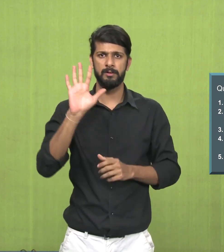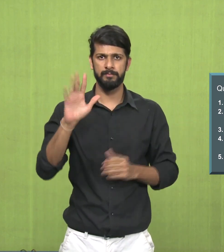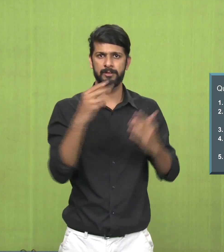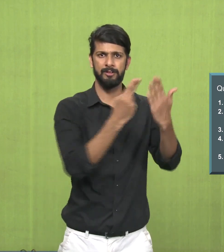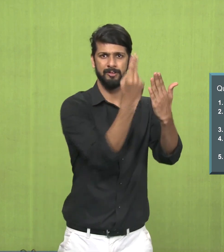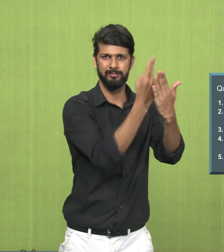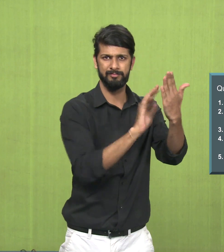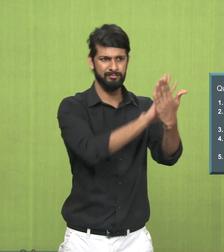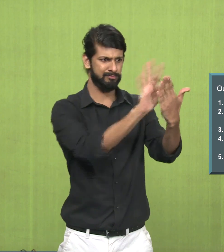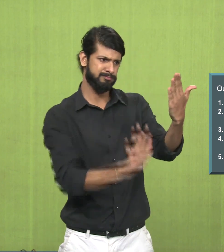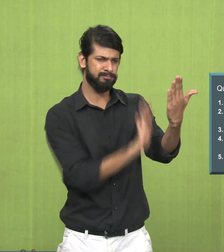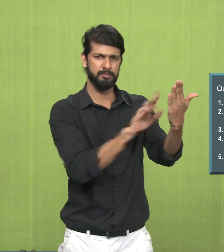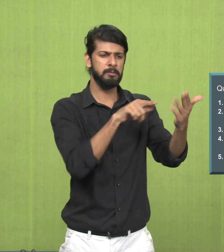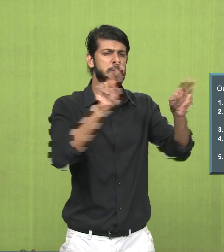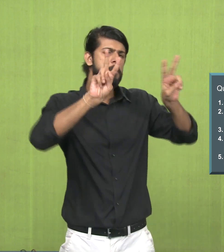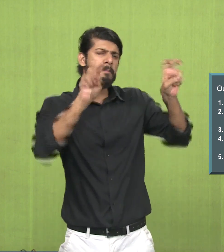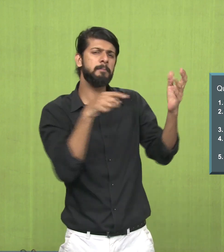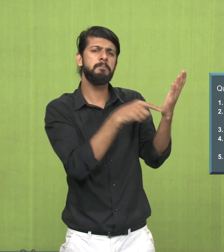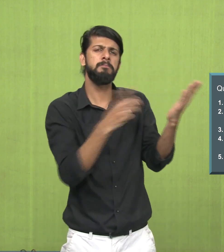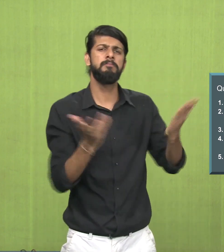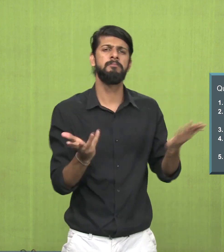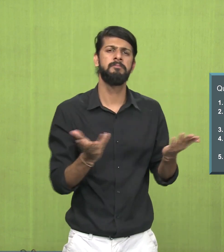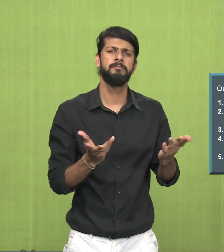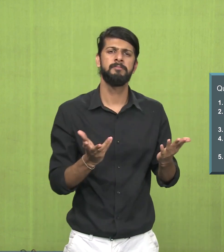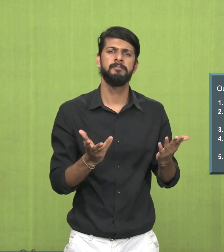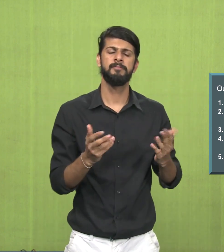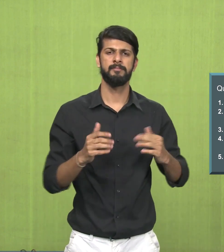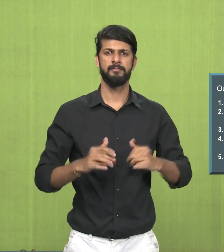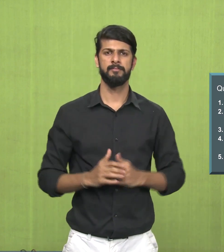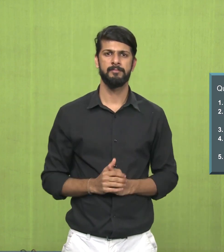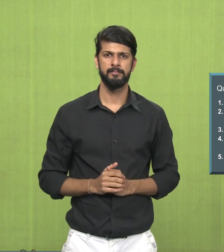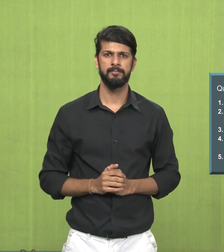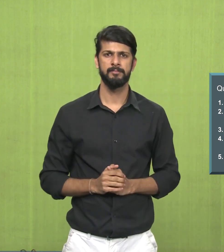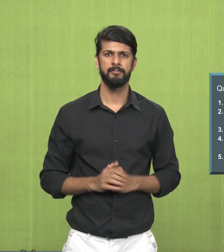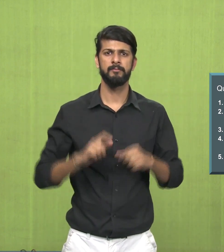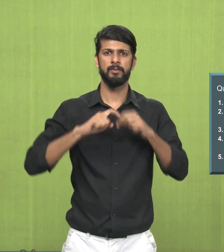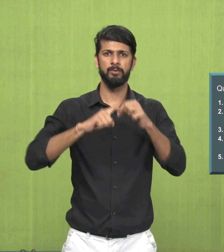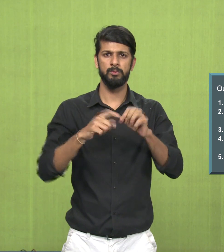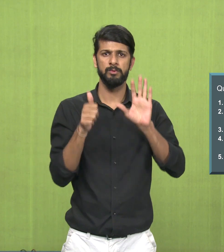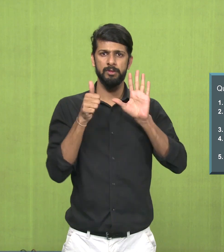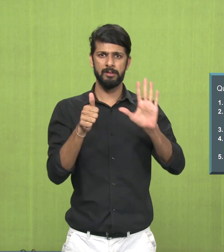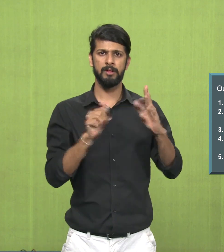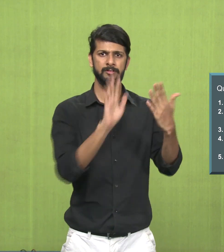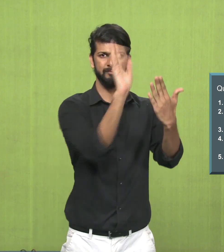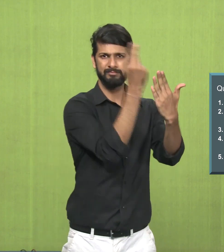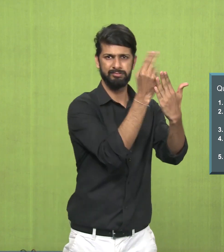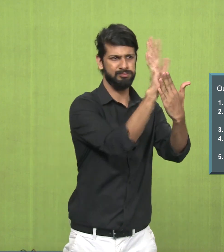Question number 5, what is the subject matter of this painting? Question number 6,